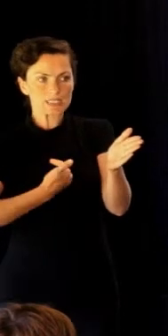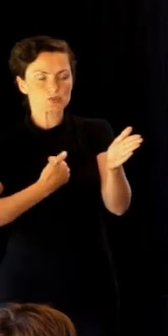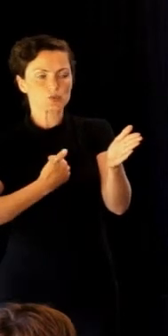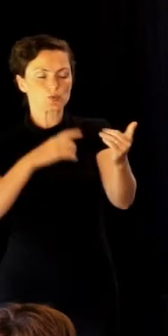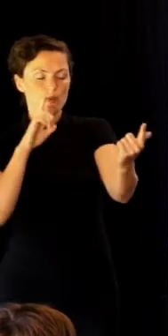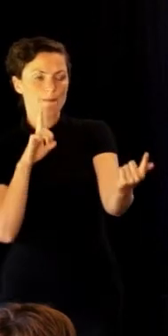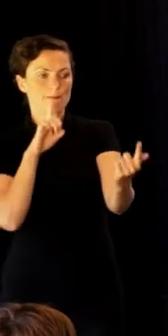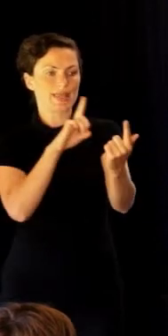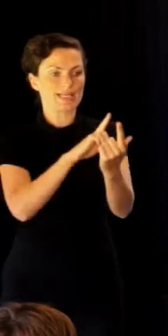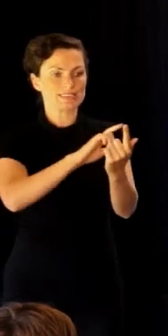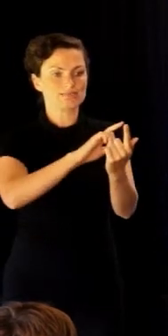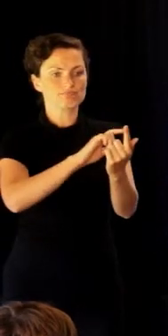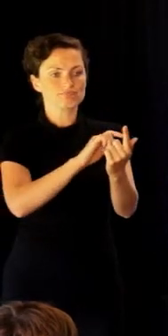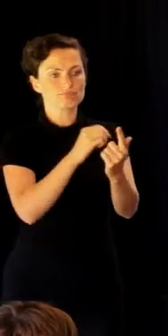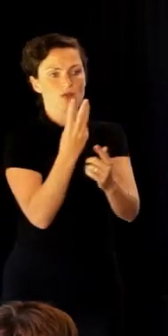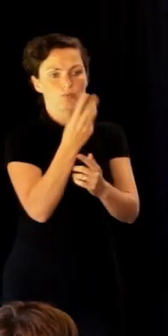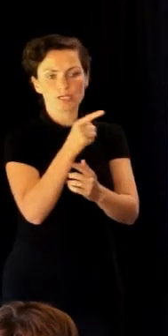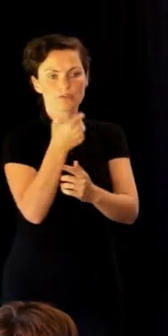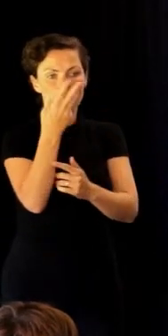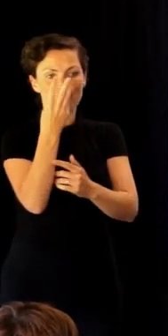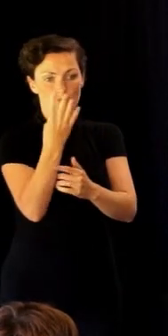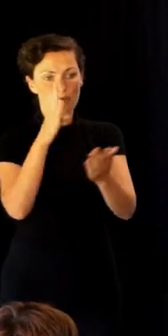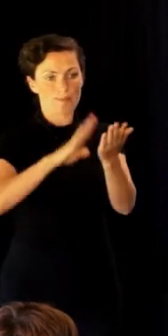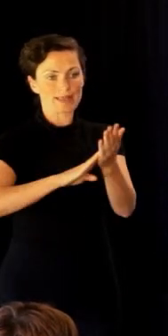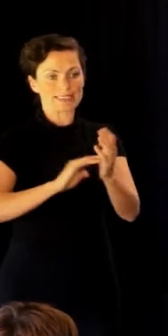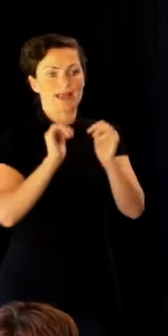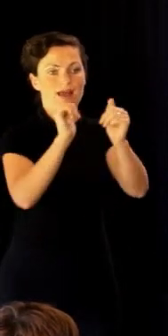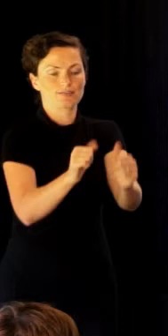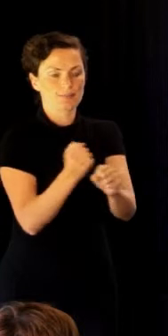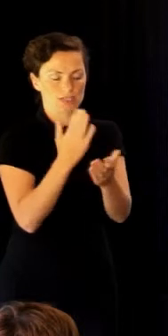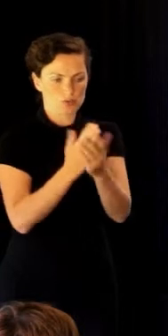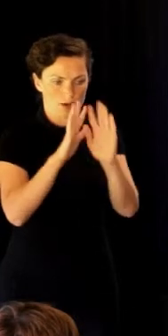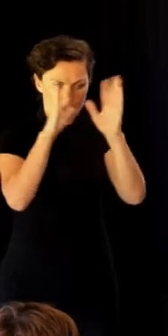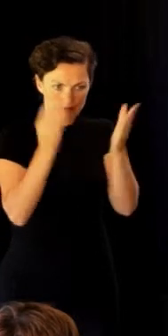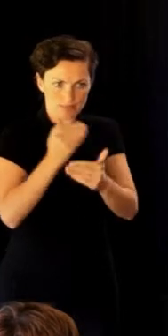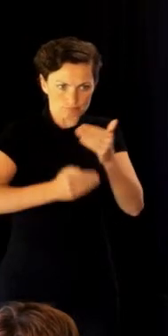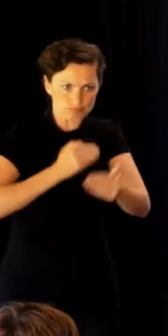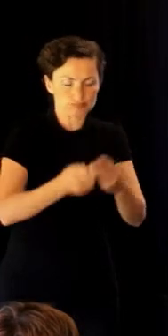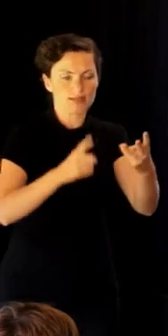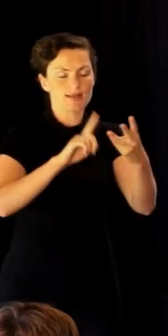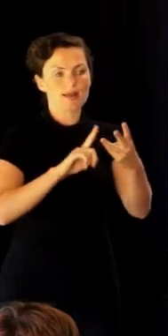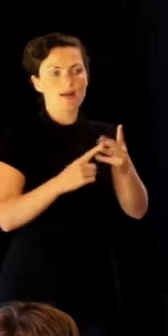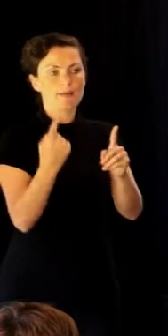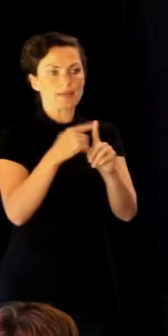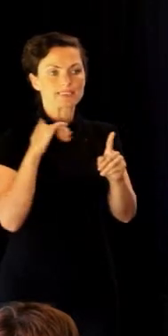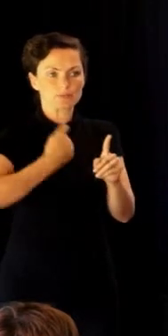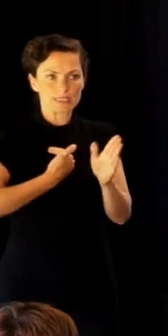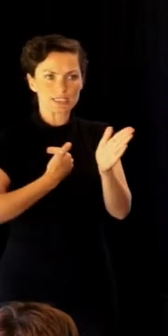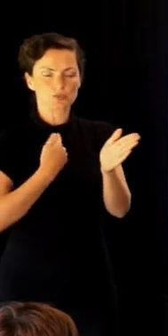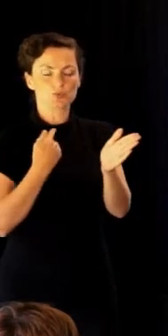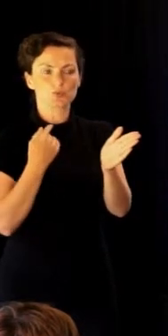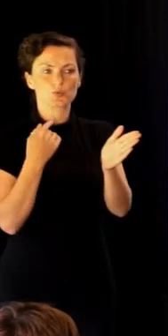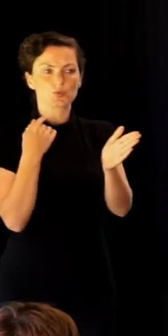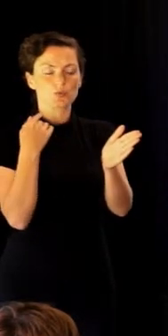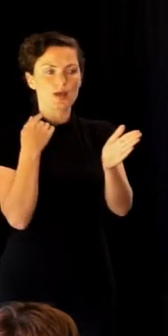another three or four months' time to make sure that things were ticking along. And also there was a consideration discussed at that time